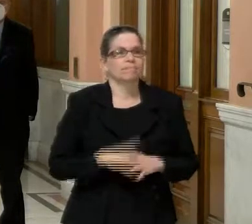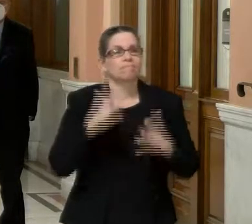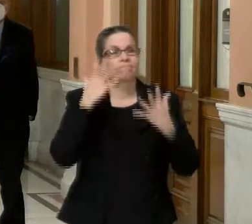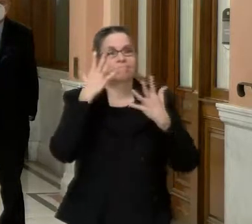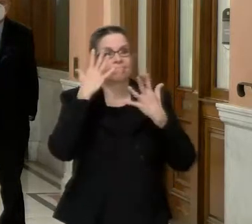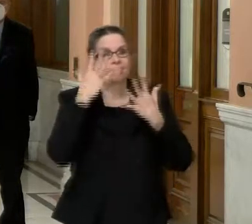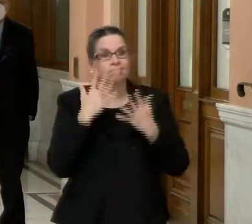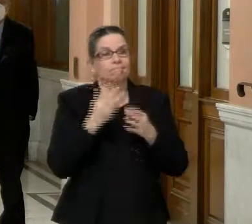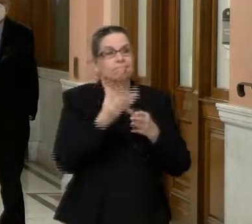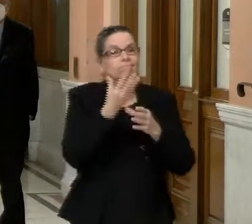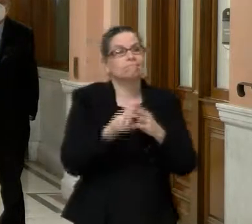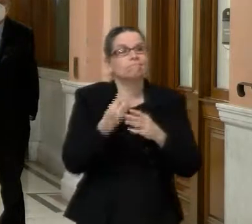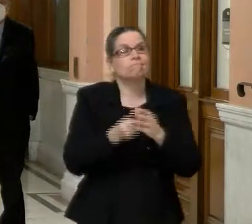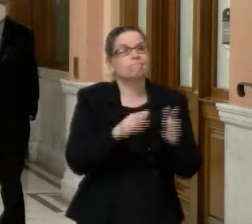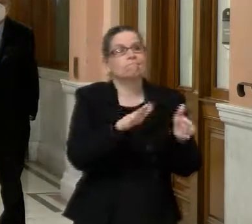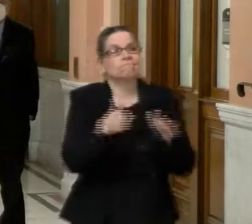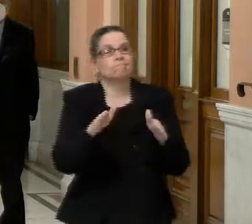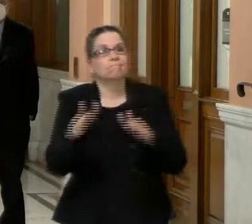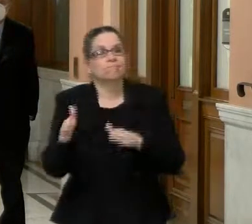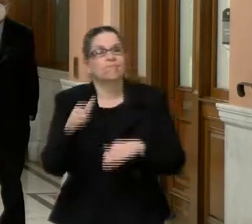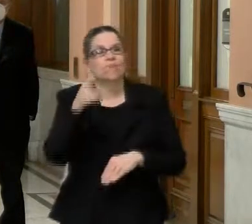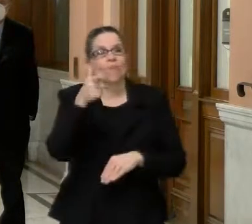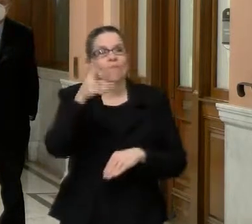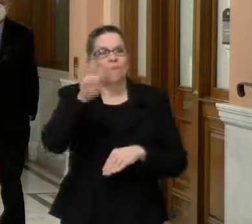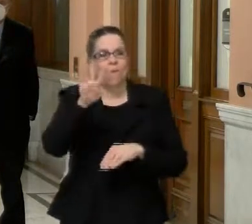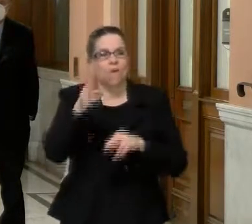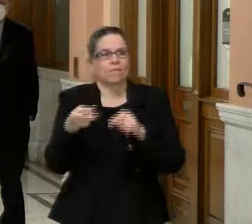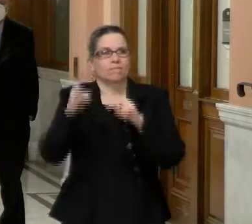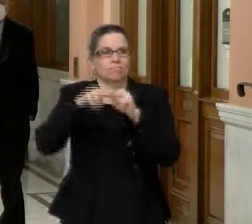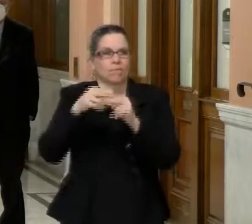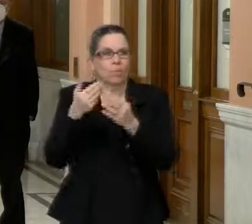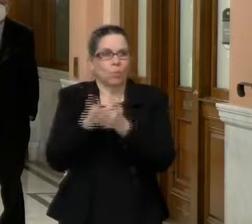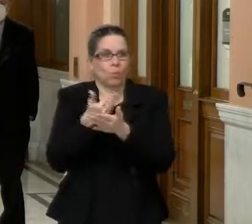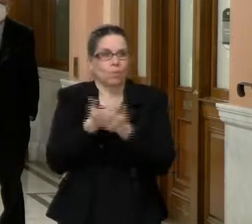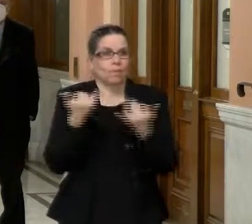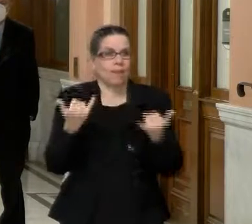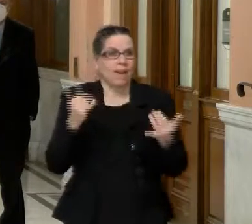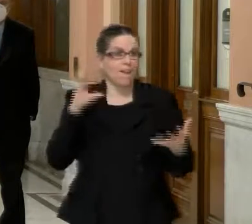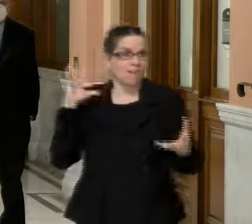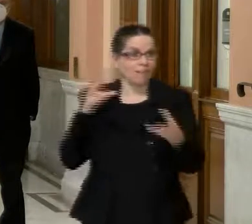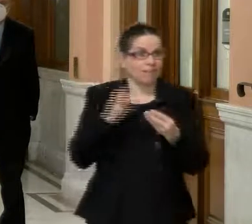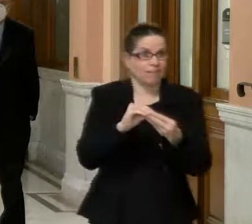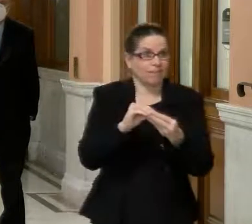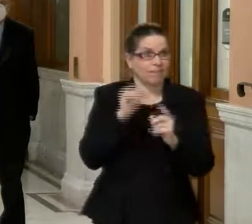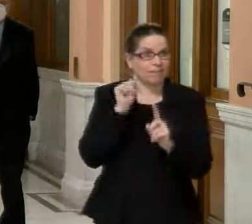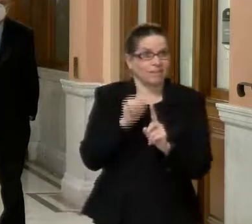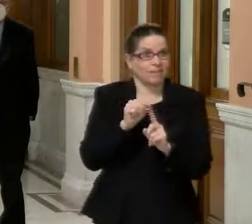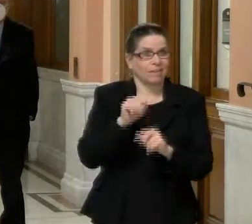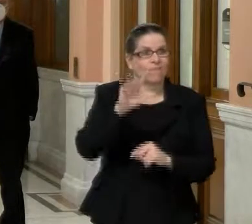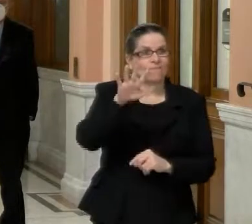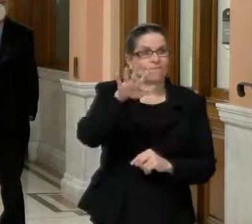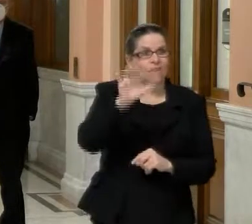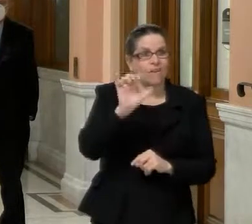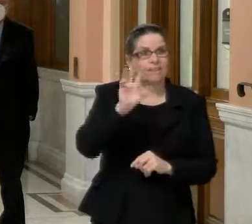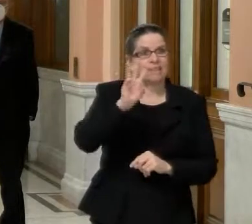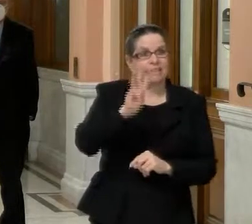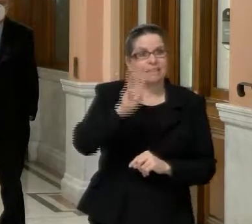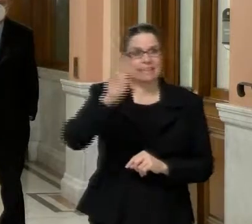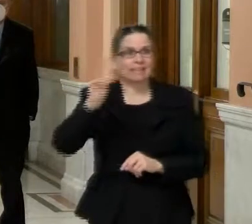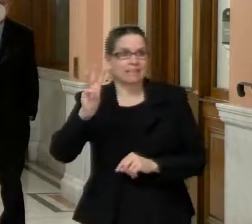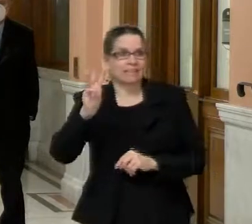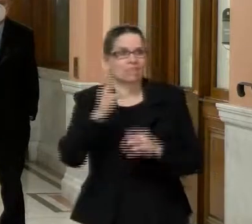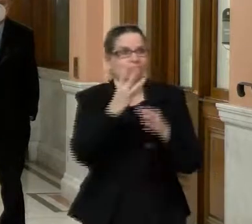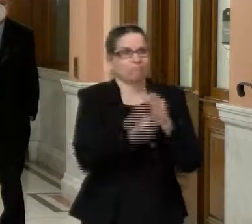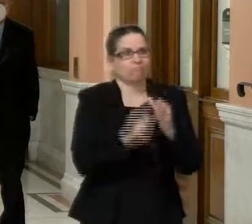24 additional deaths in last week, uh, bringing the total, uh, uh, between the two systems to 566, uh,